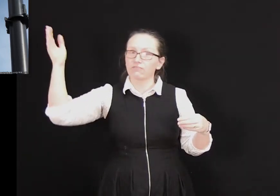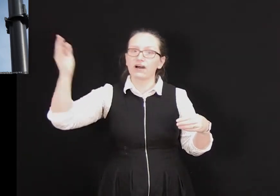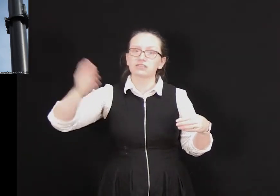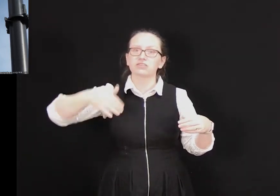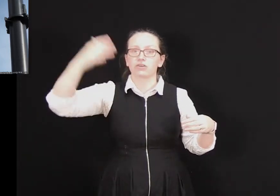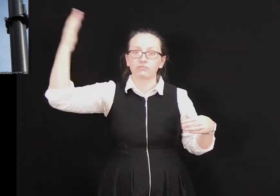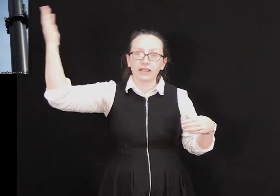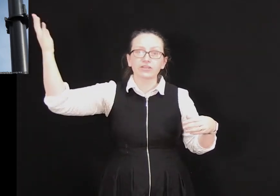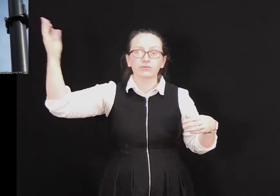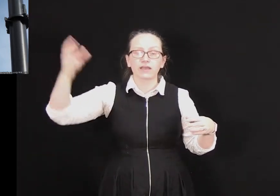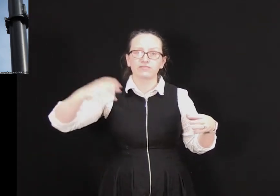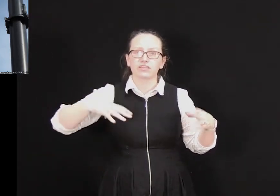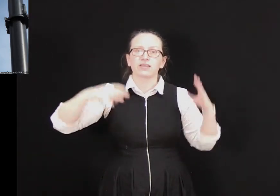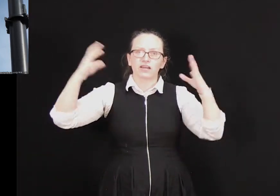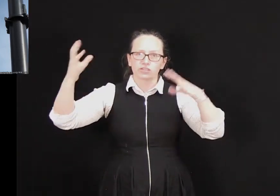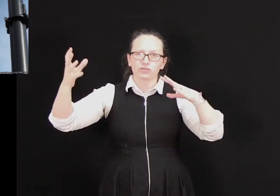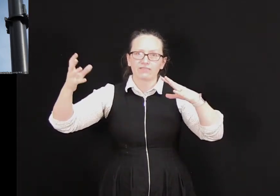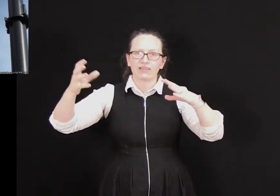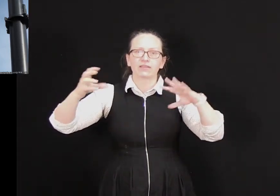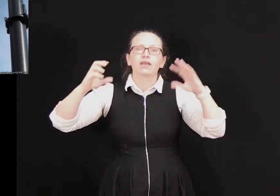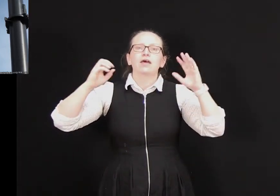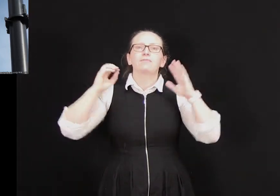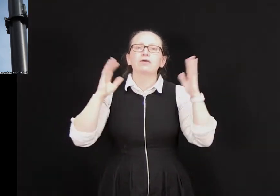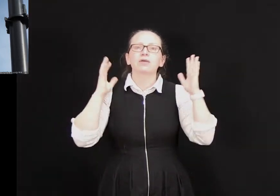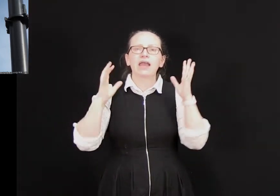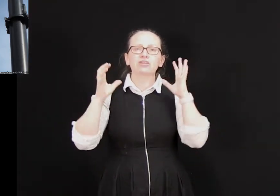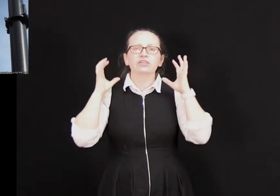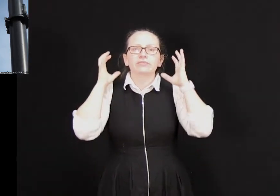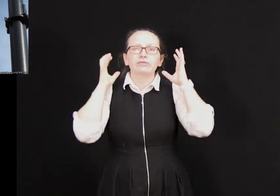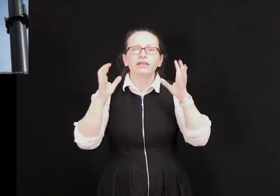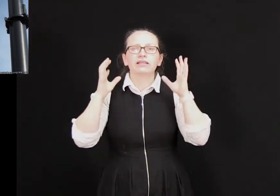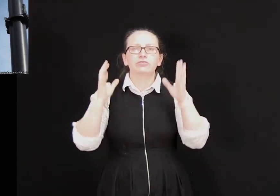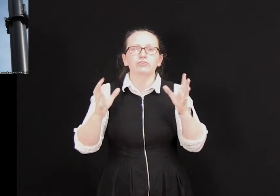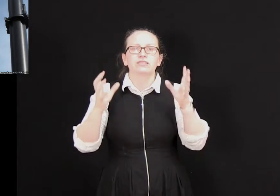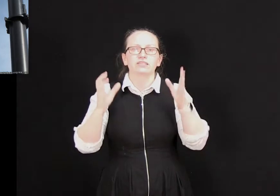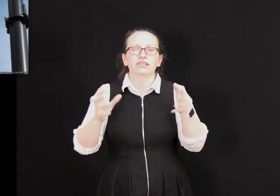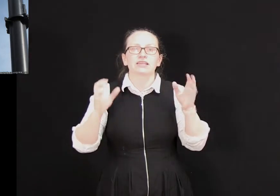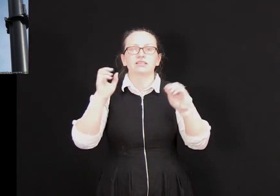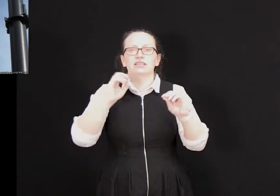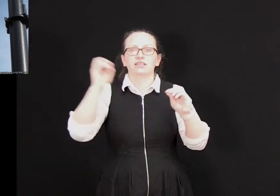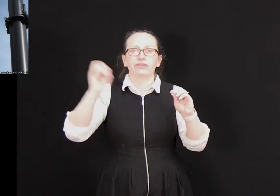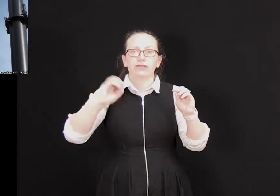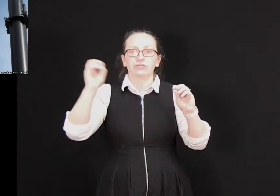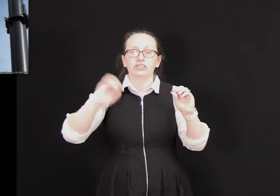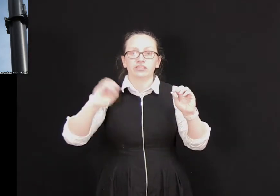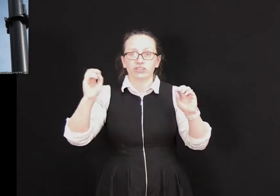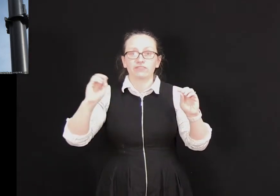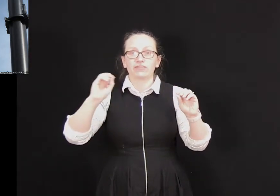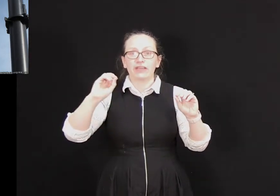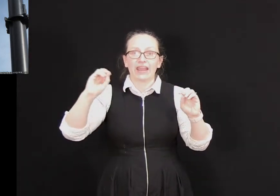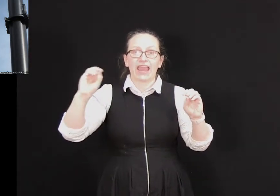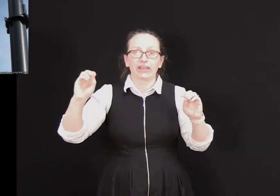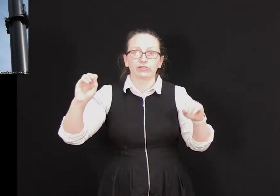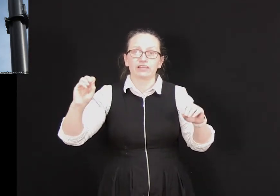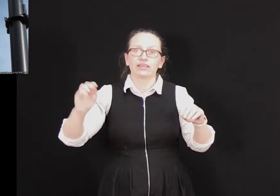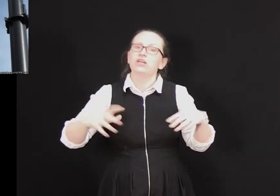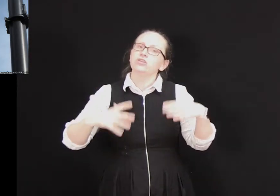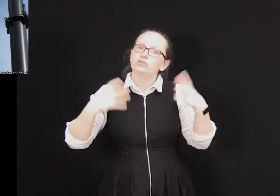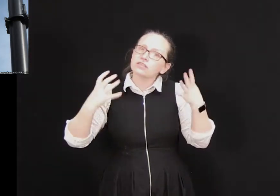fast the radio waves are travelling. But we're actually really good at detecting these frequency shifts very accurately. So it